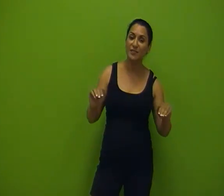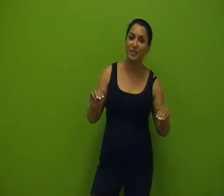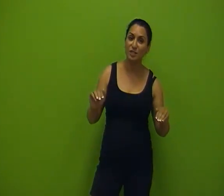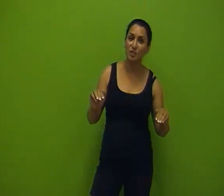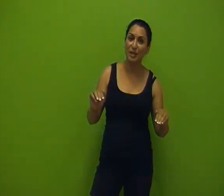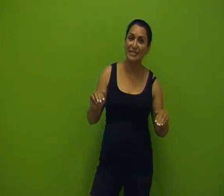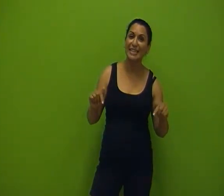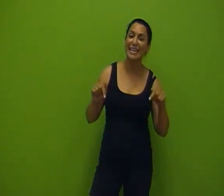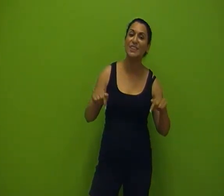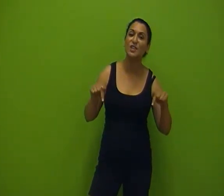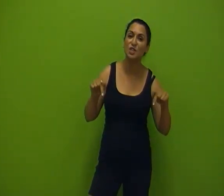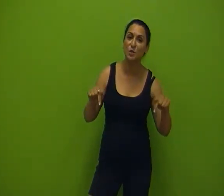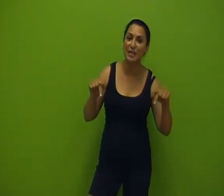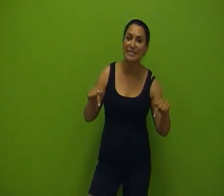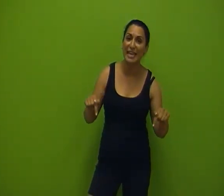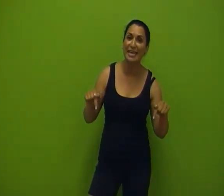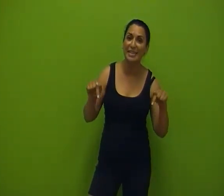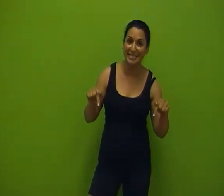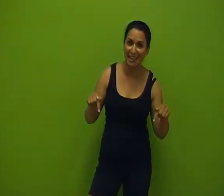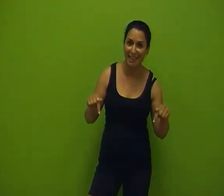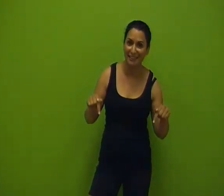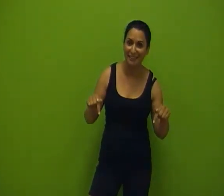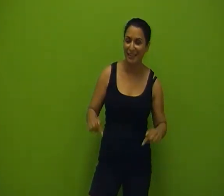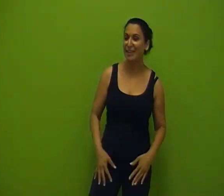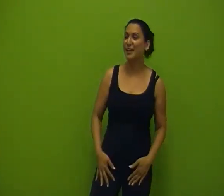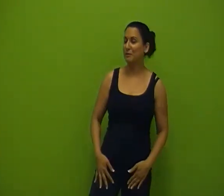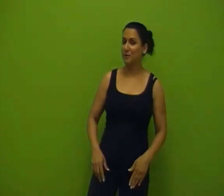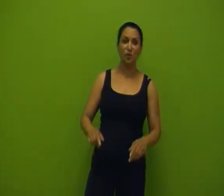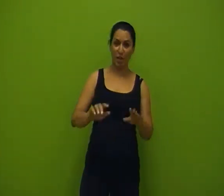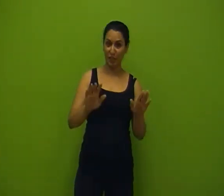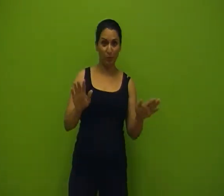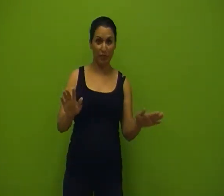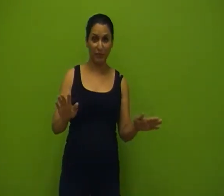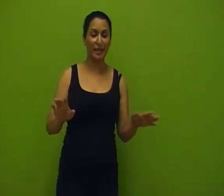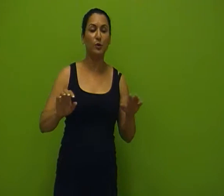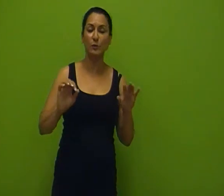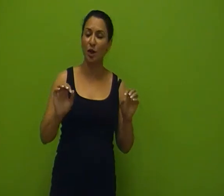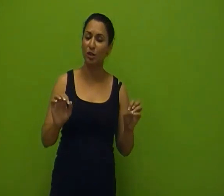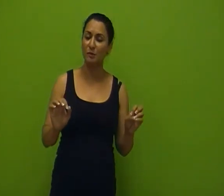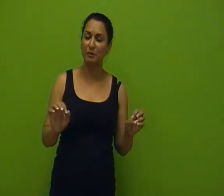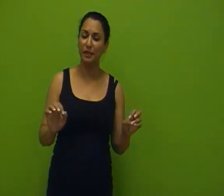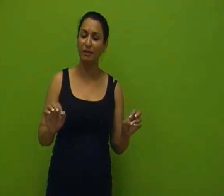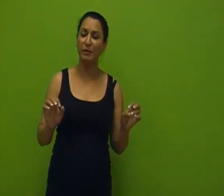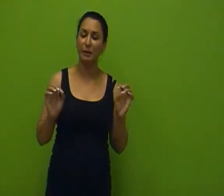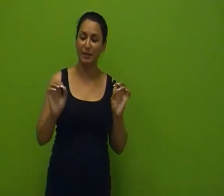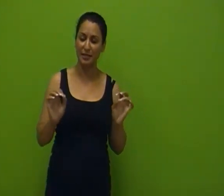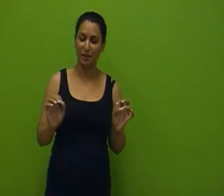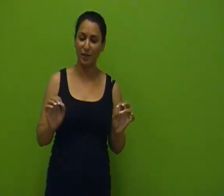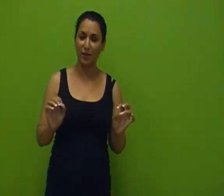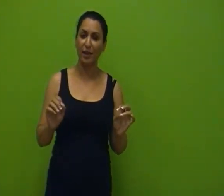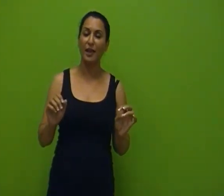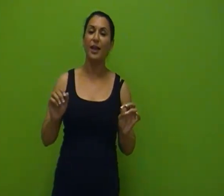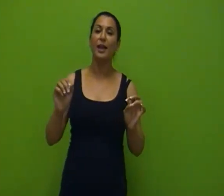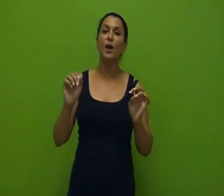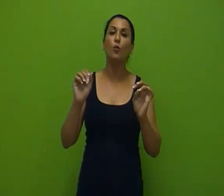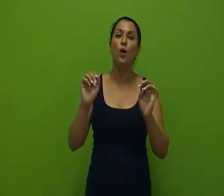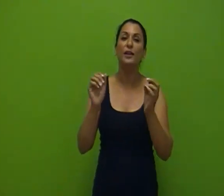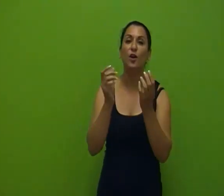fitness trends in the USA today. You are not going to believe it, it will be hard to believe but I am going to tell you what